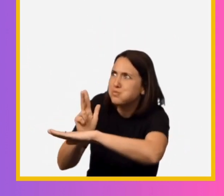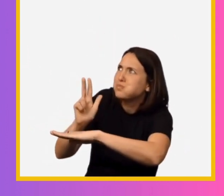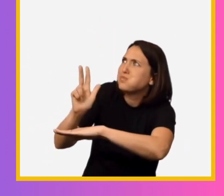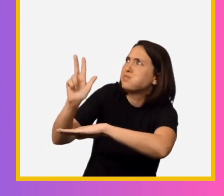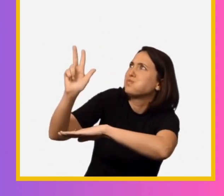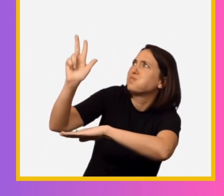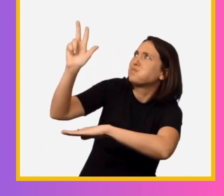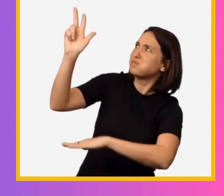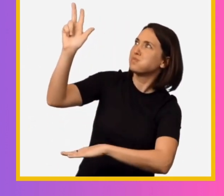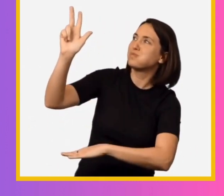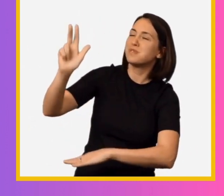Uphill, uphill, uphill.